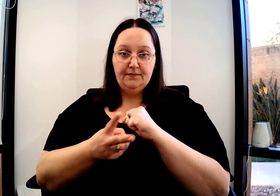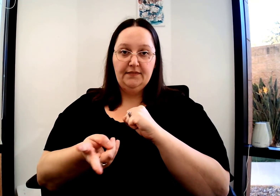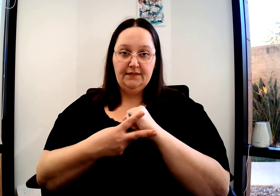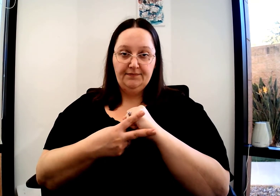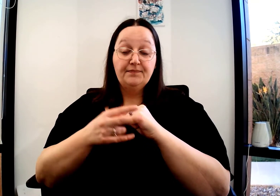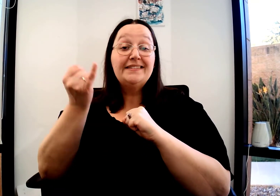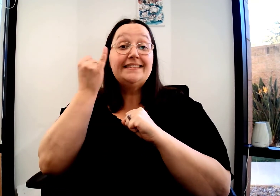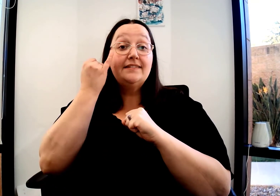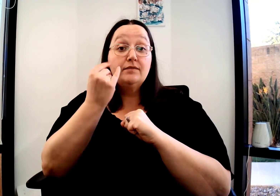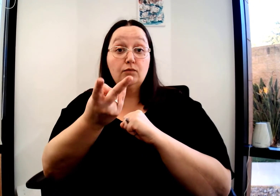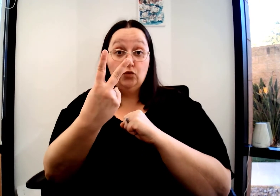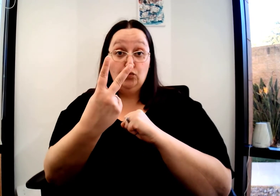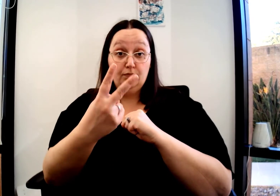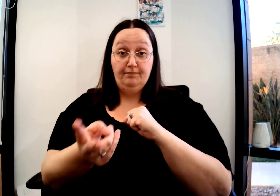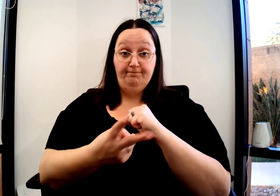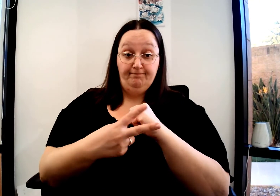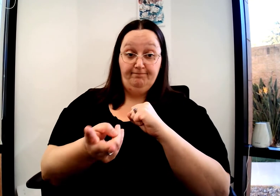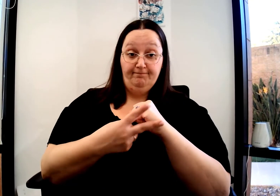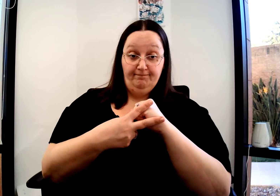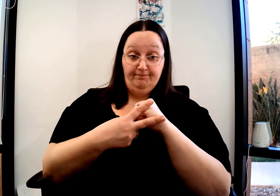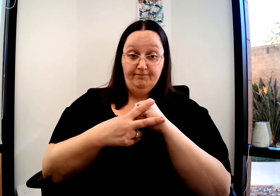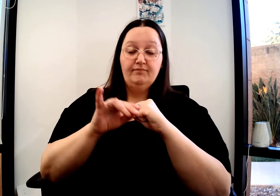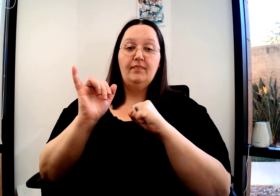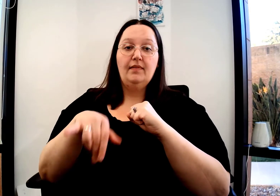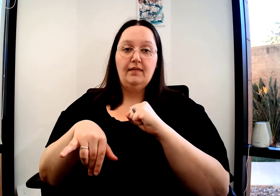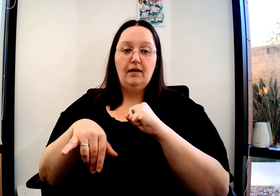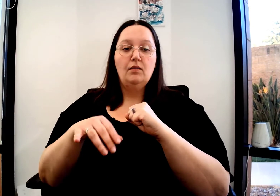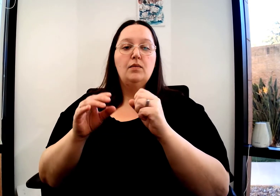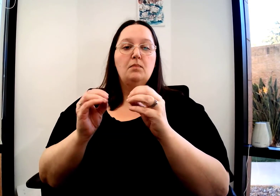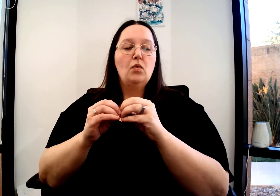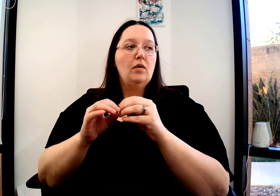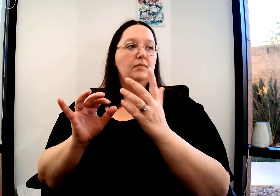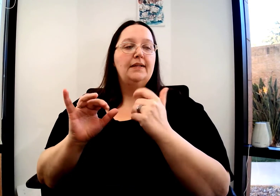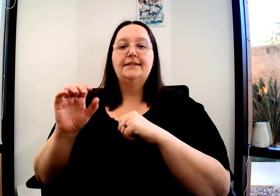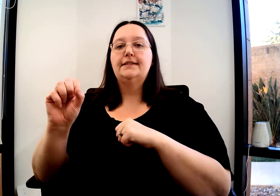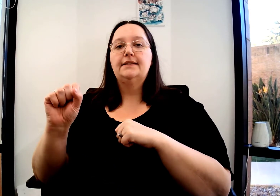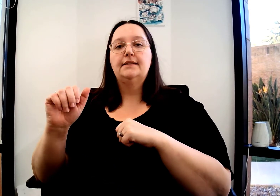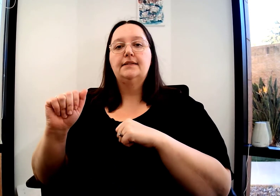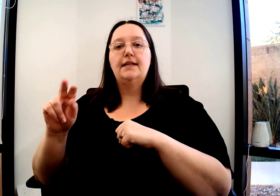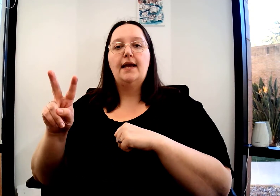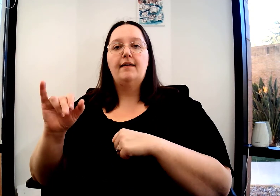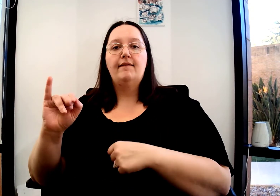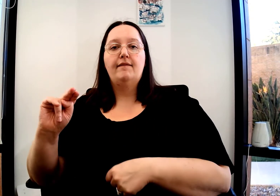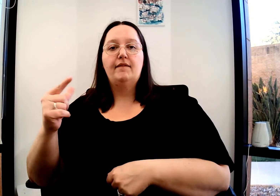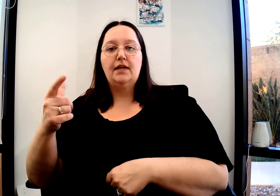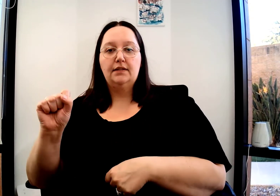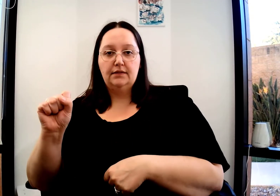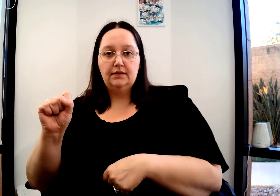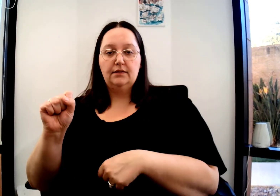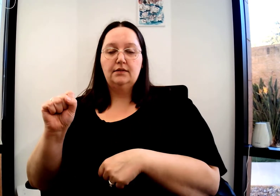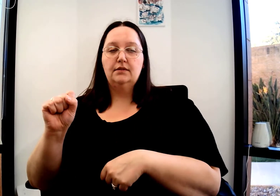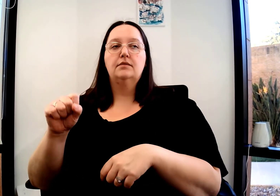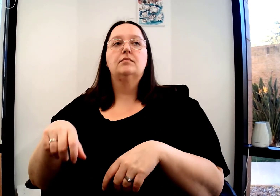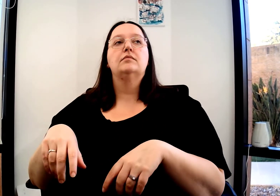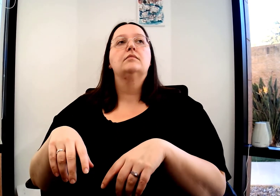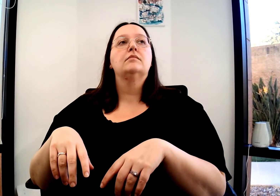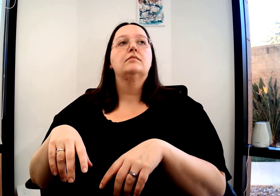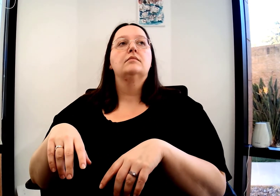Save and preserve. If you do this twice, however, this is more regarding a savings account or my